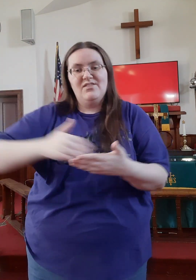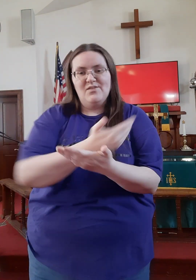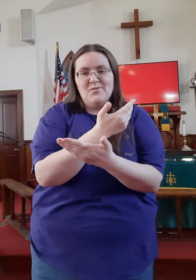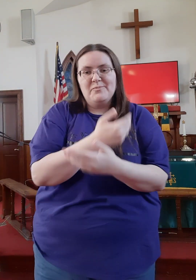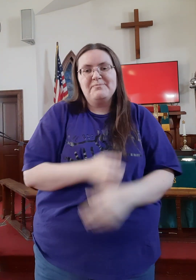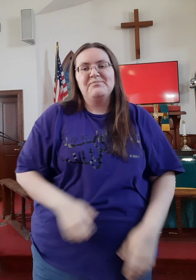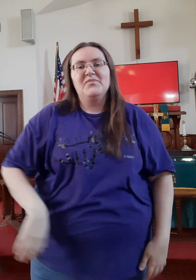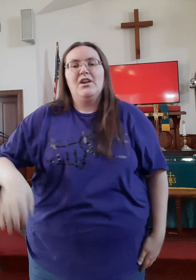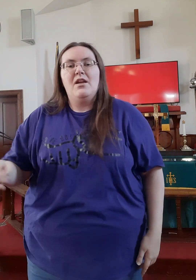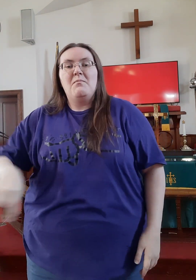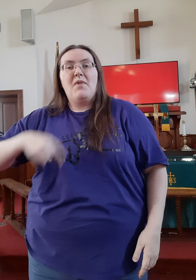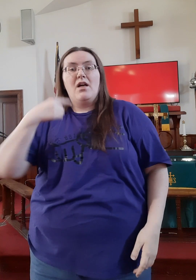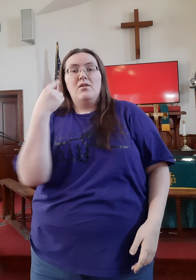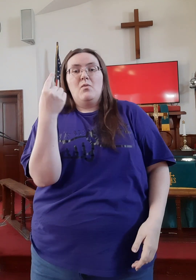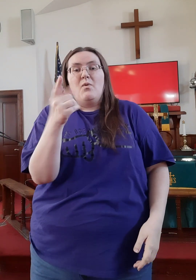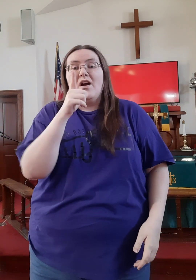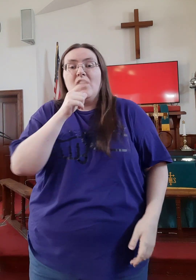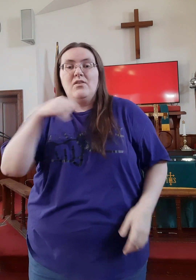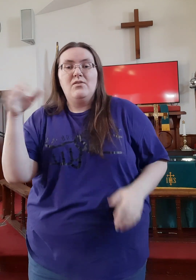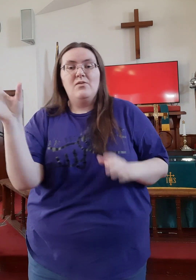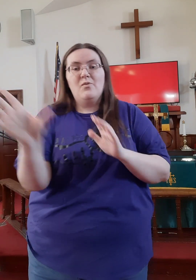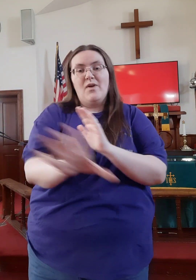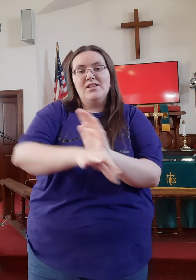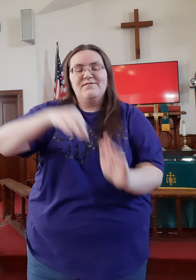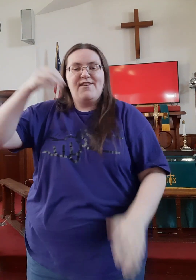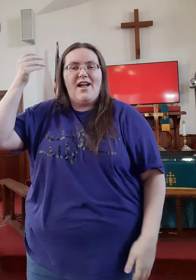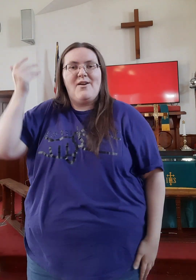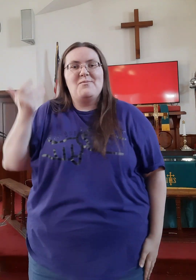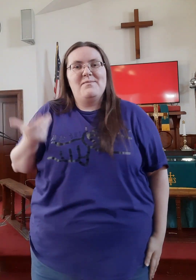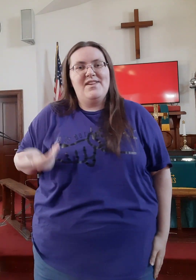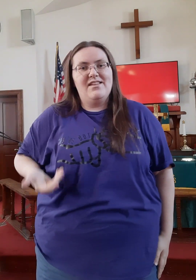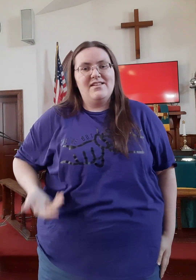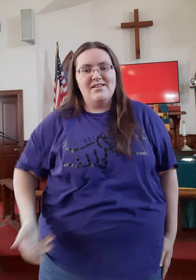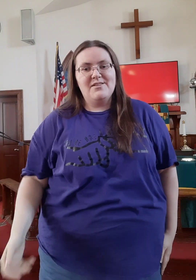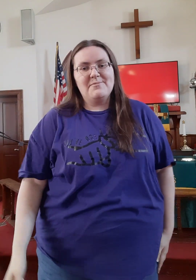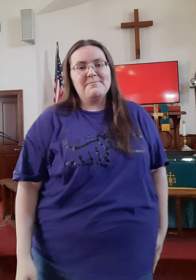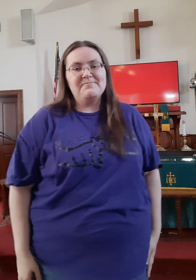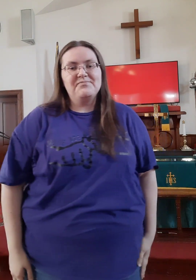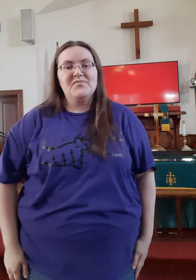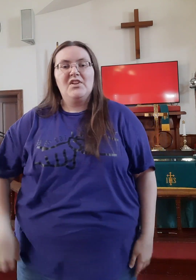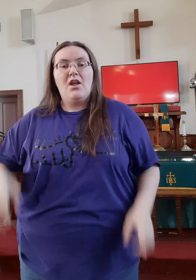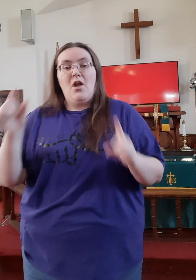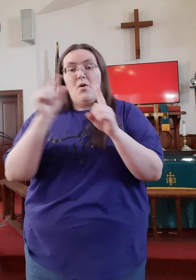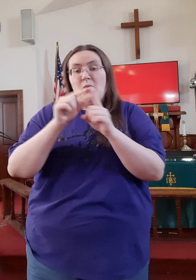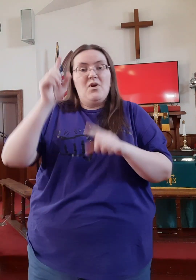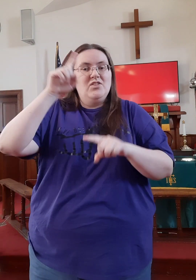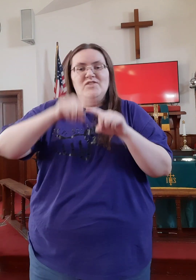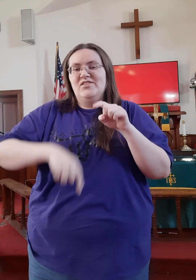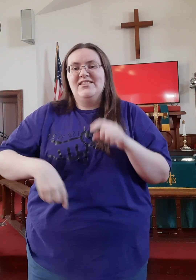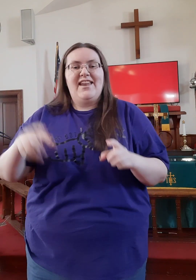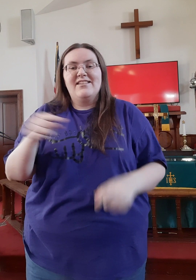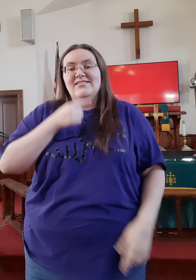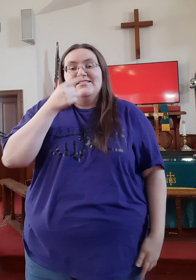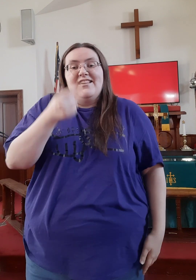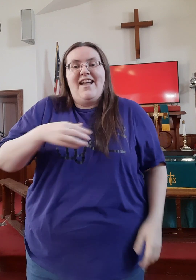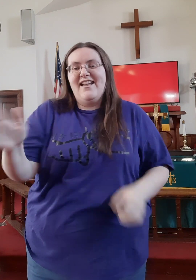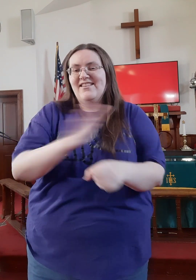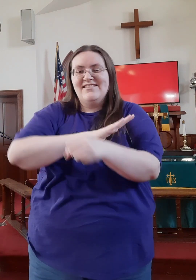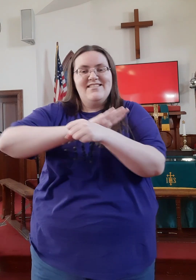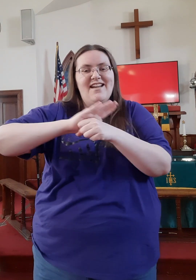By the one who has found me Words just can't say enough